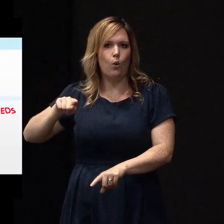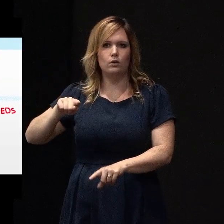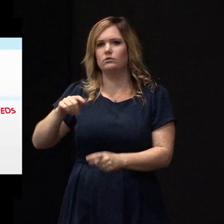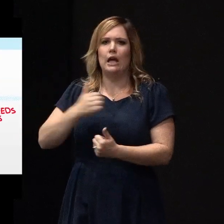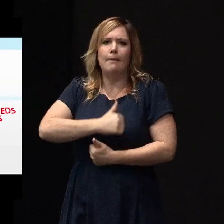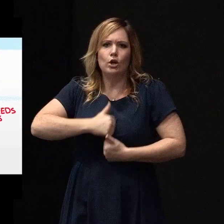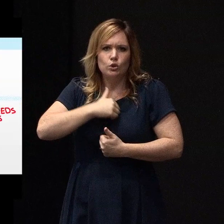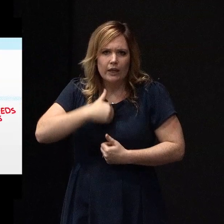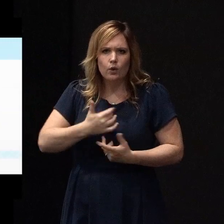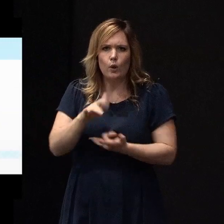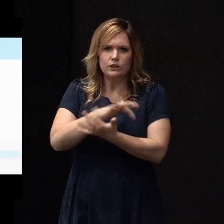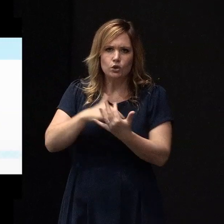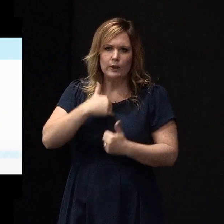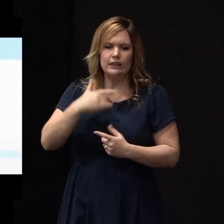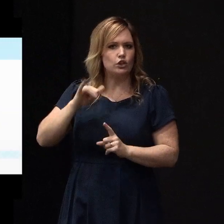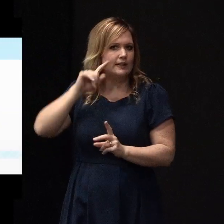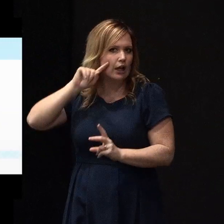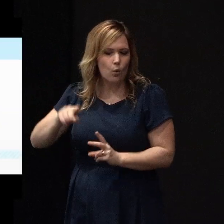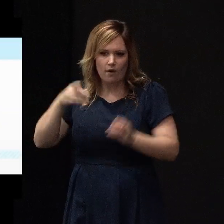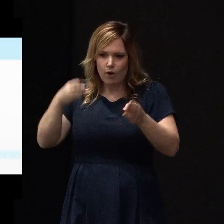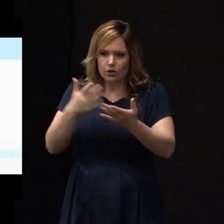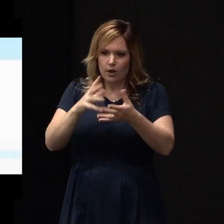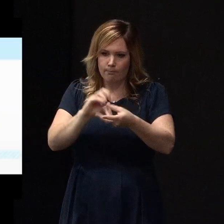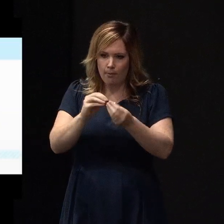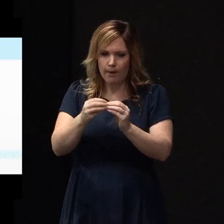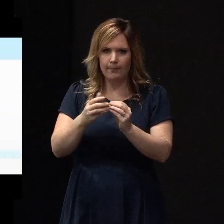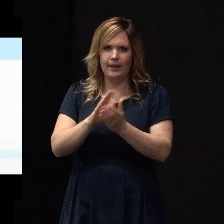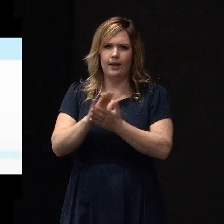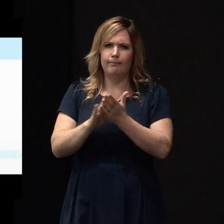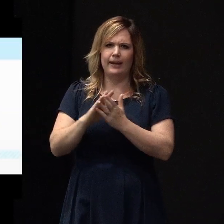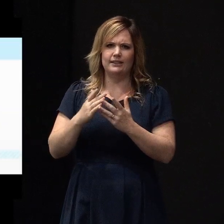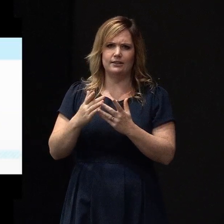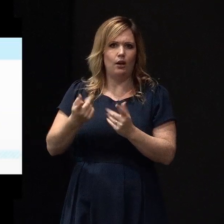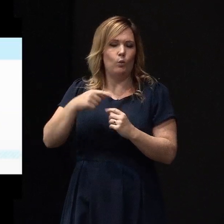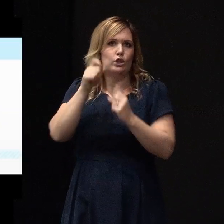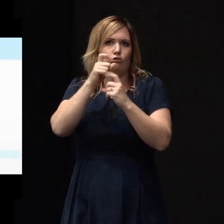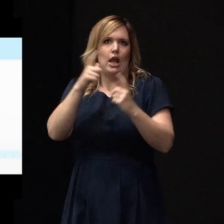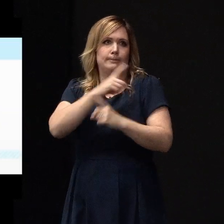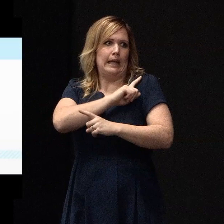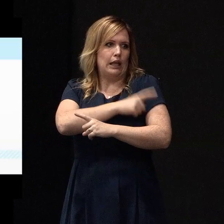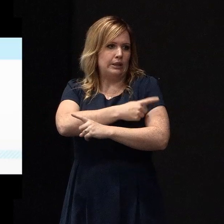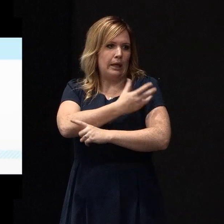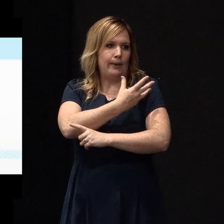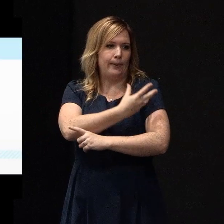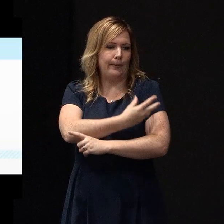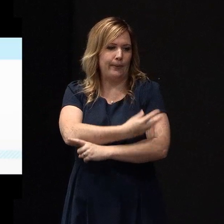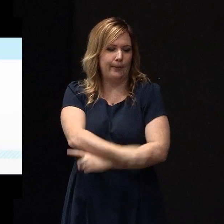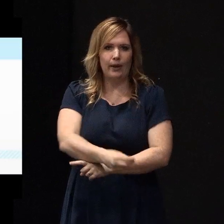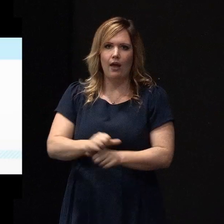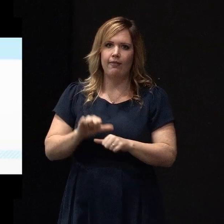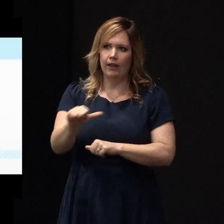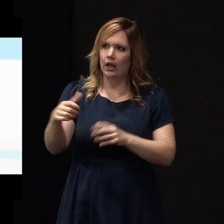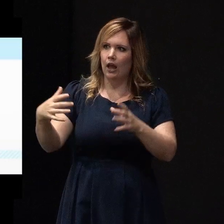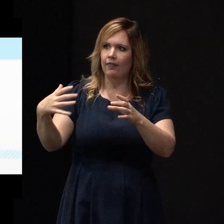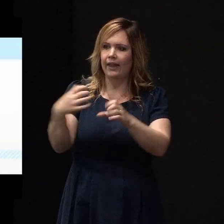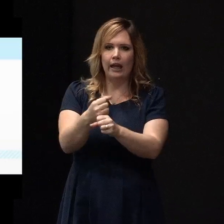needs, our social needs. And we can steadily lose energy without realising it until all of a sudden we get to the end of the rope